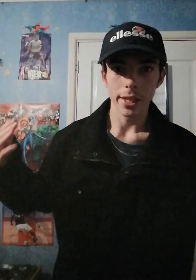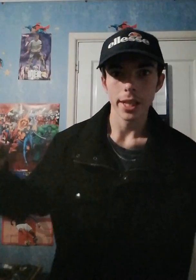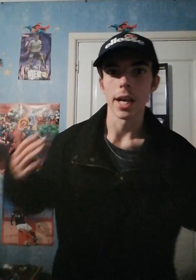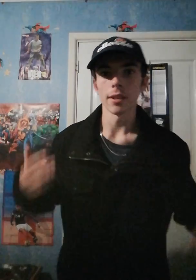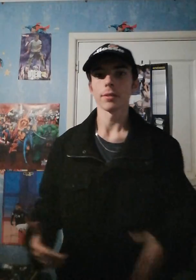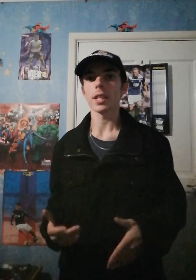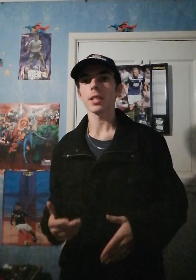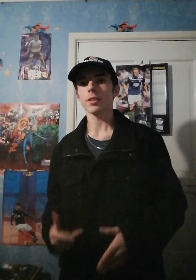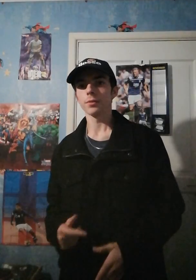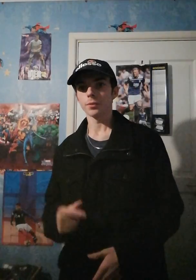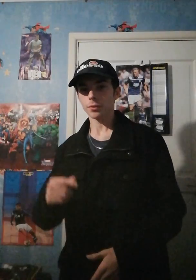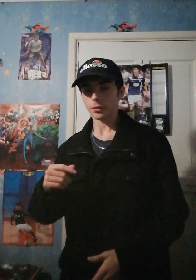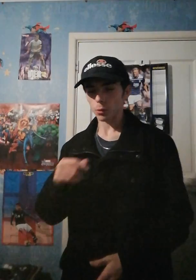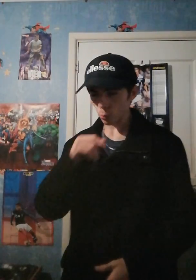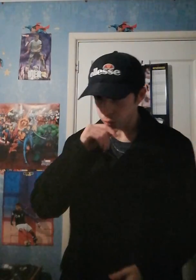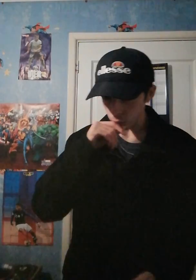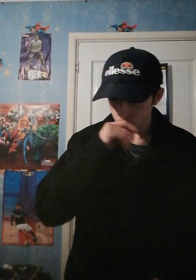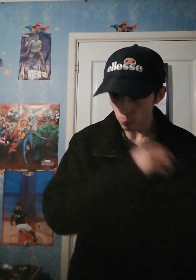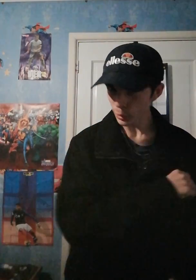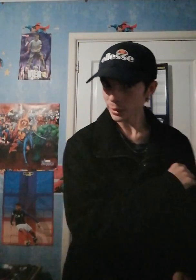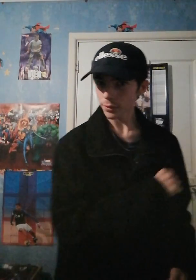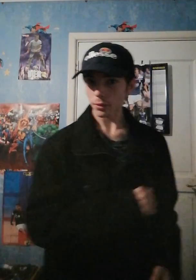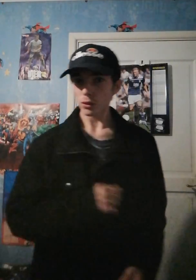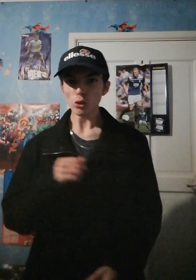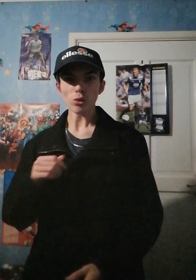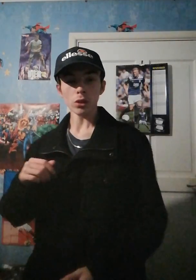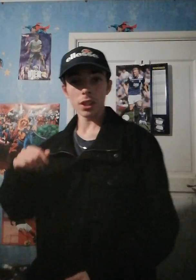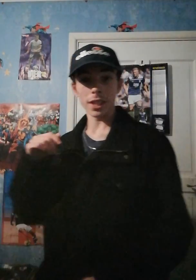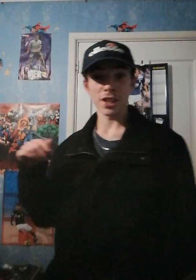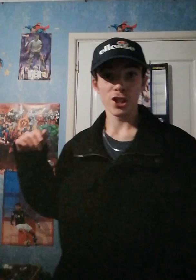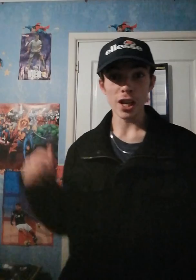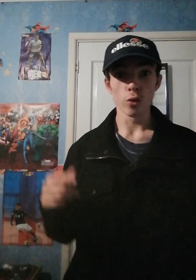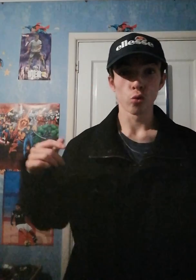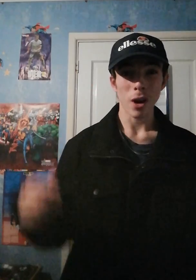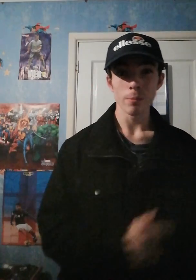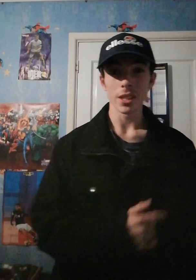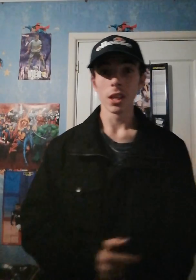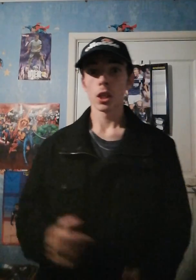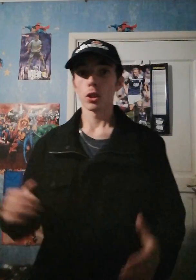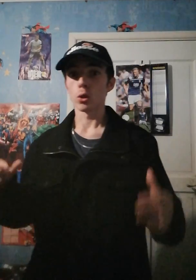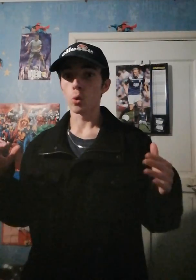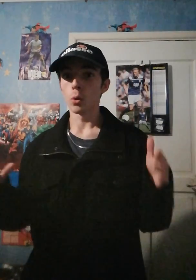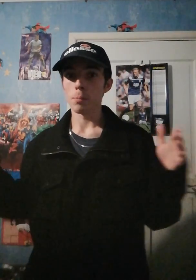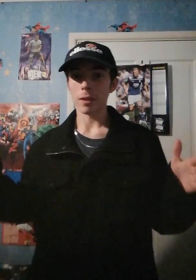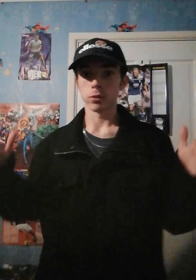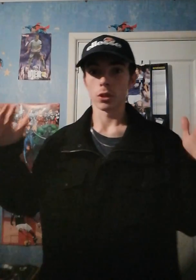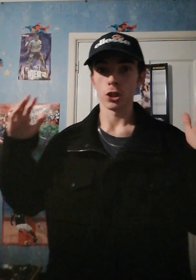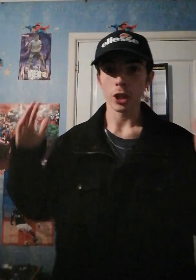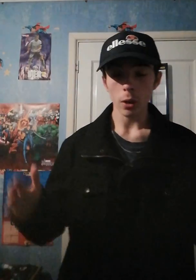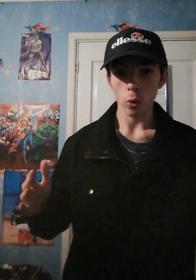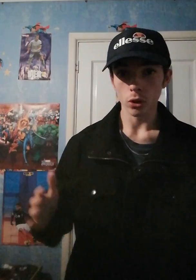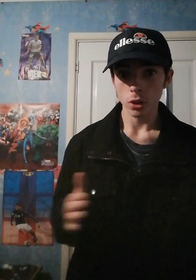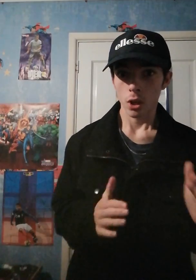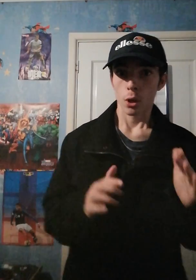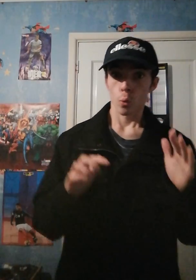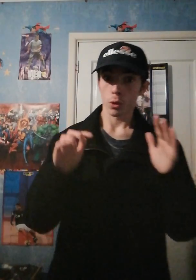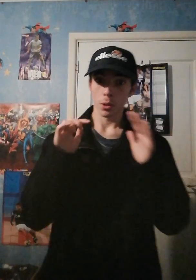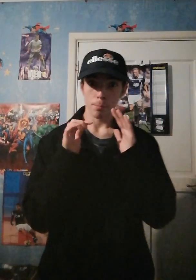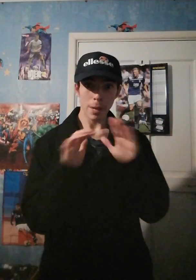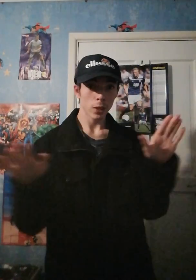in at is that Jalen Ramsey, the cornerback from the Jaguars, one of the best